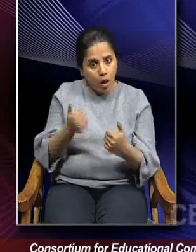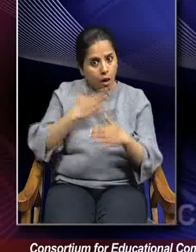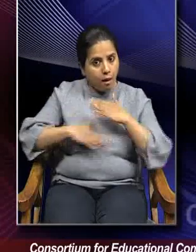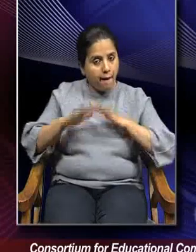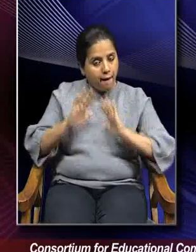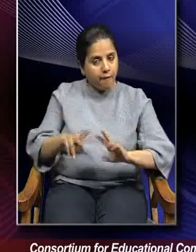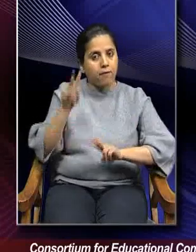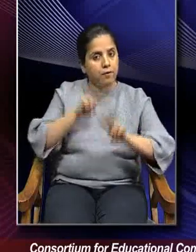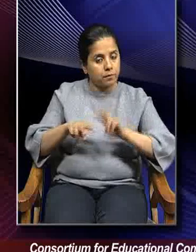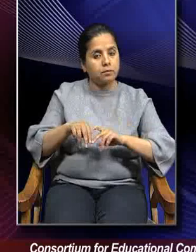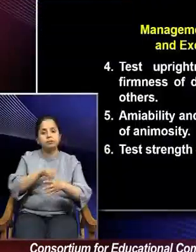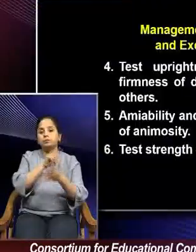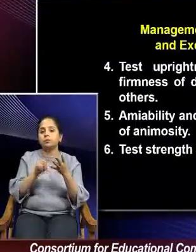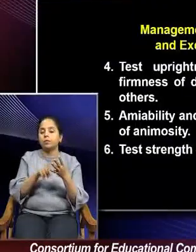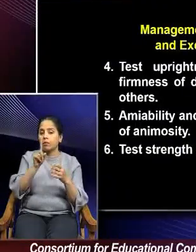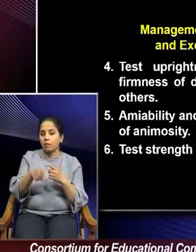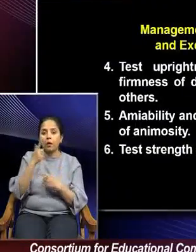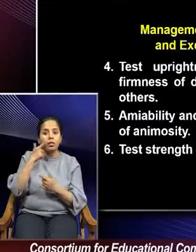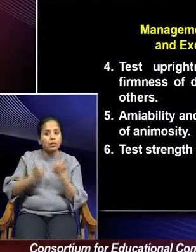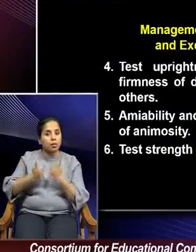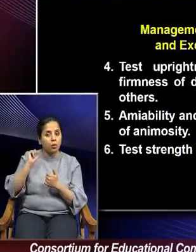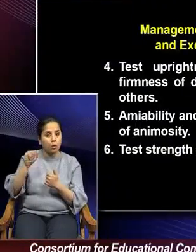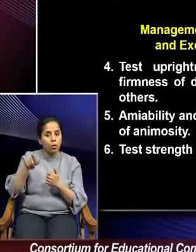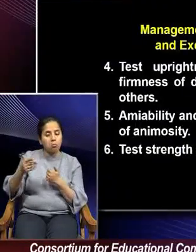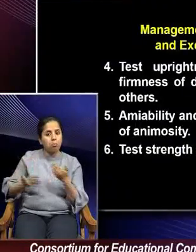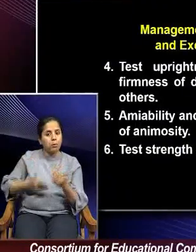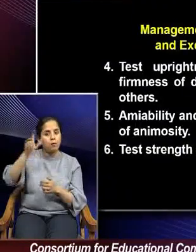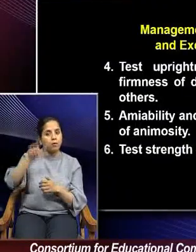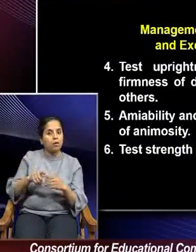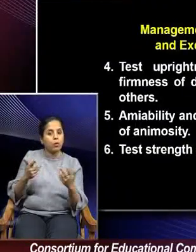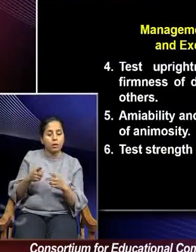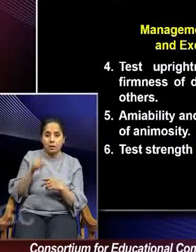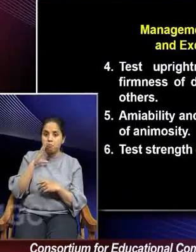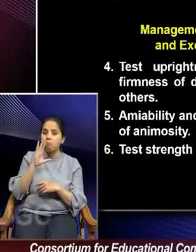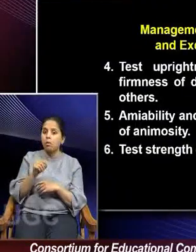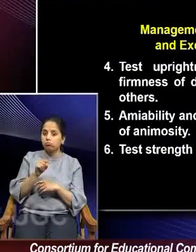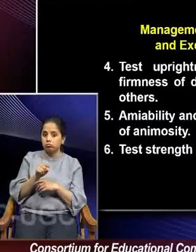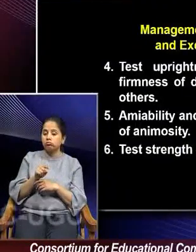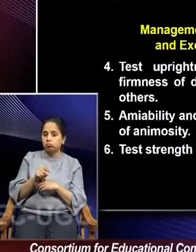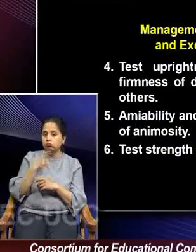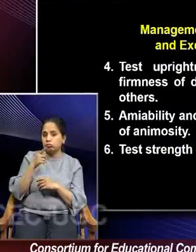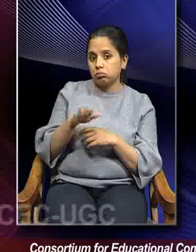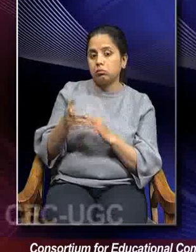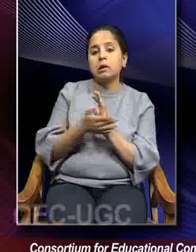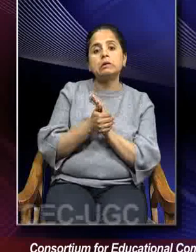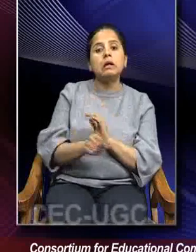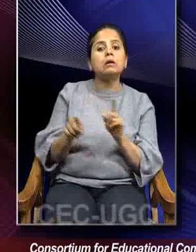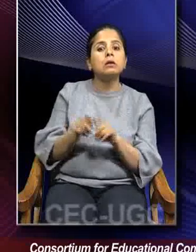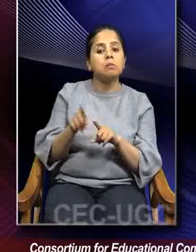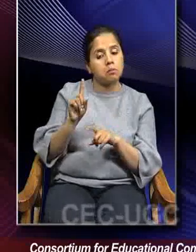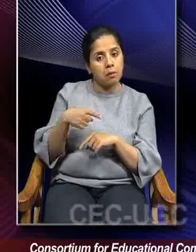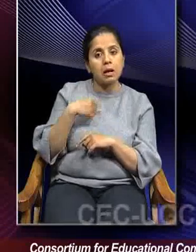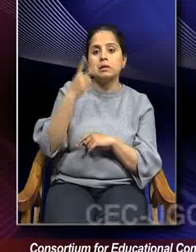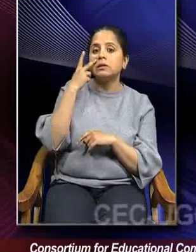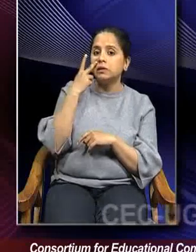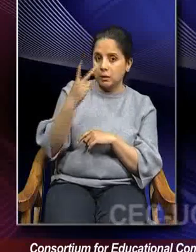The next one is you have to test the strength of character. This is another important competency which we need to test